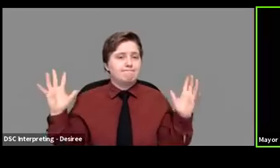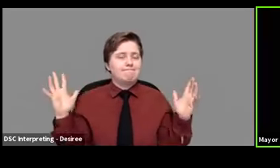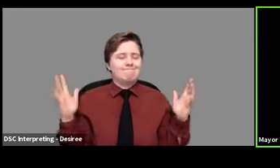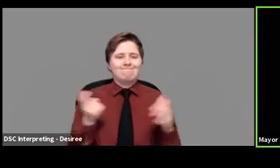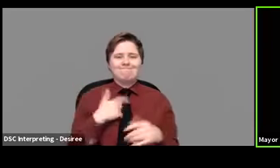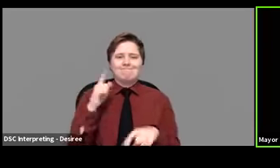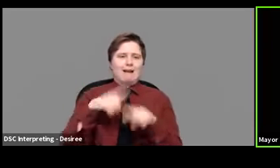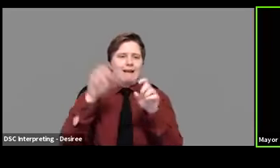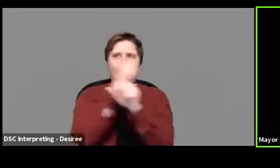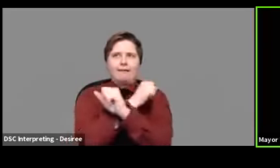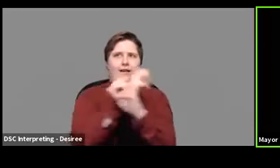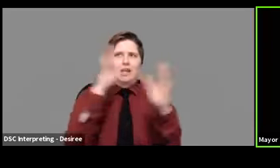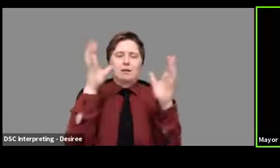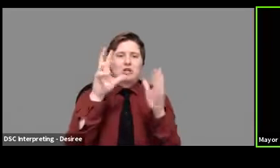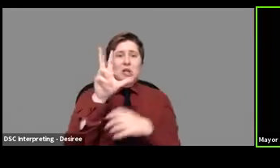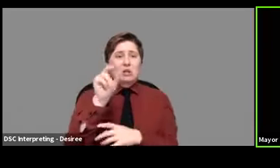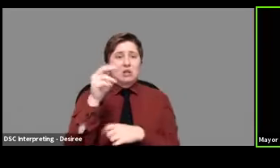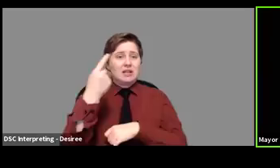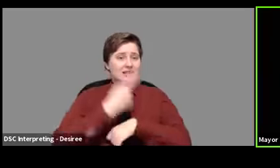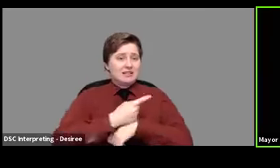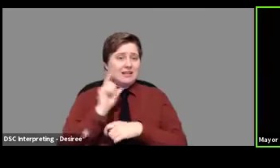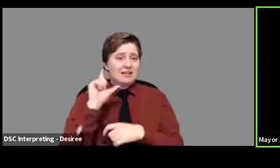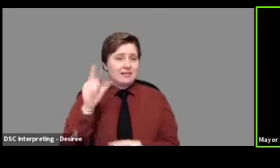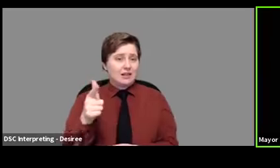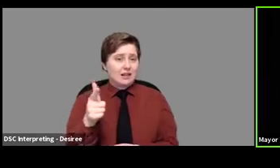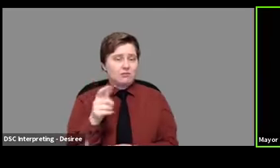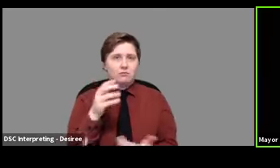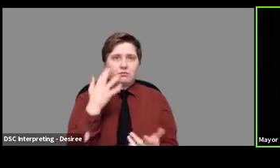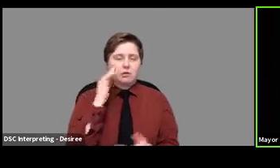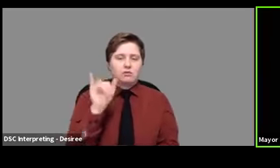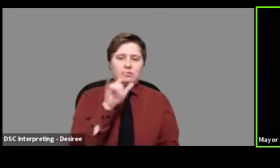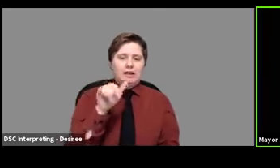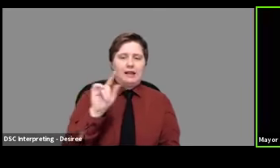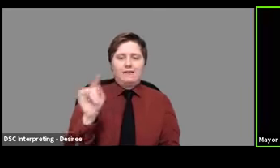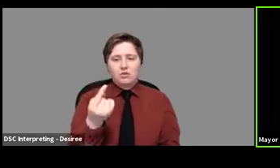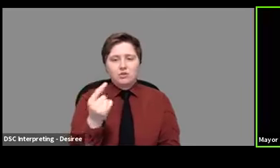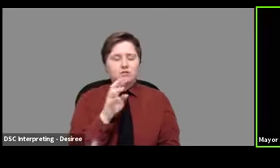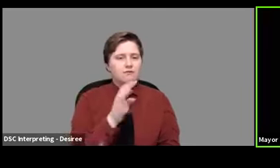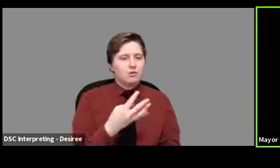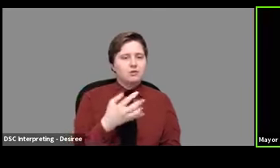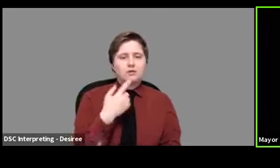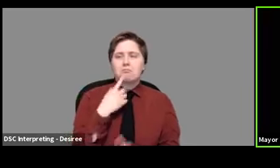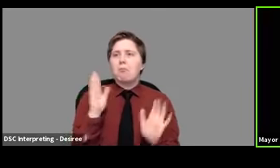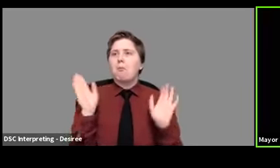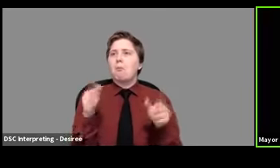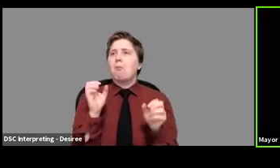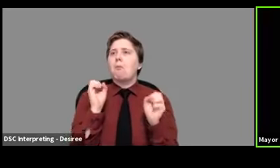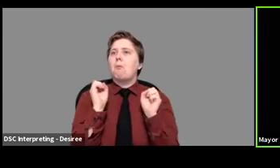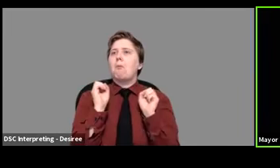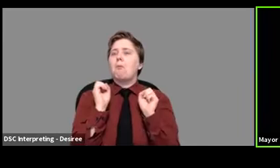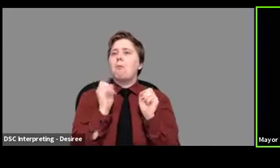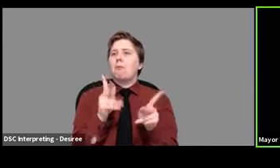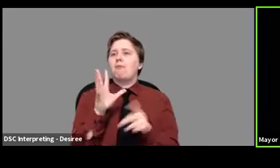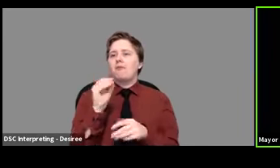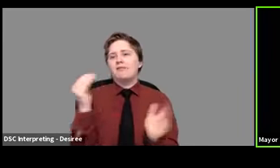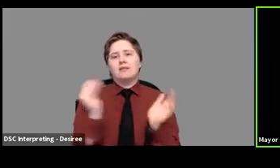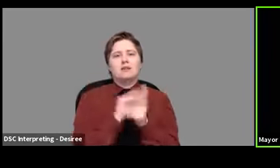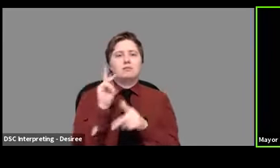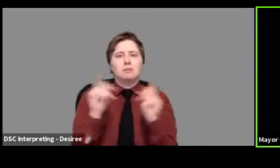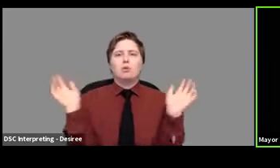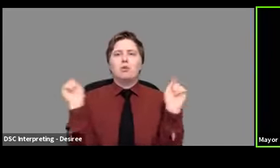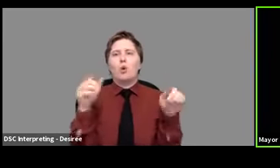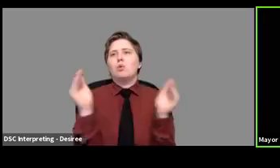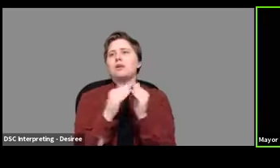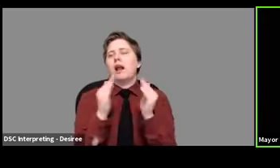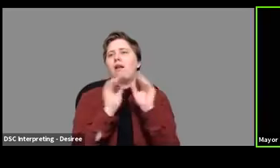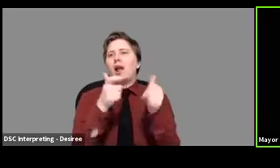can't imagine that 30 days later, July 1st, July 4th, that he's going to say, well, okay, you can have 50,000 people downtown watching